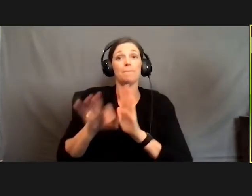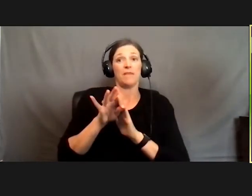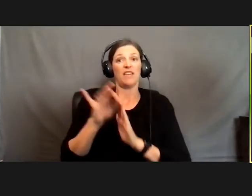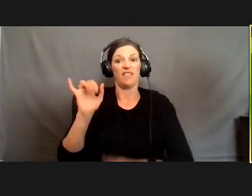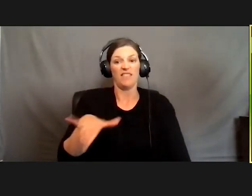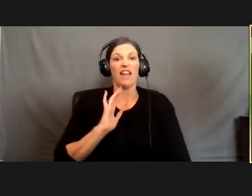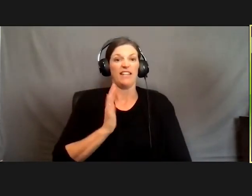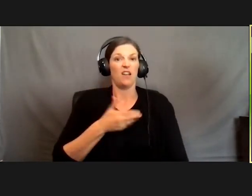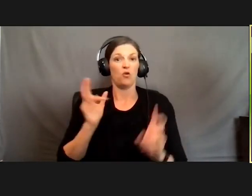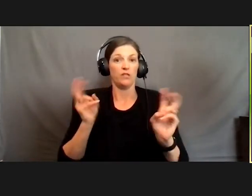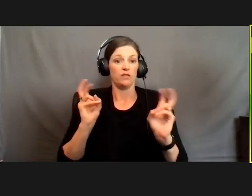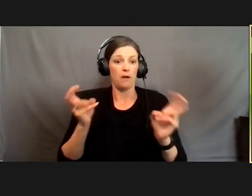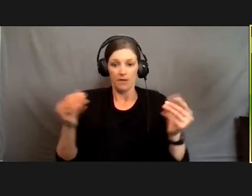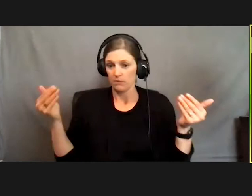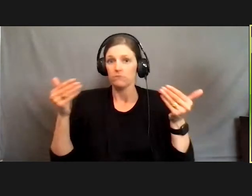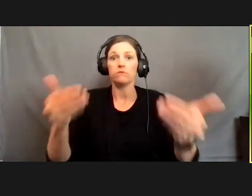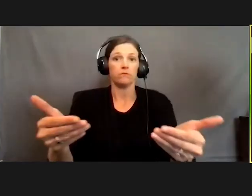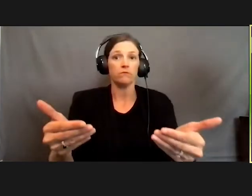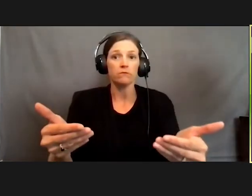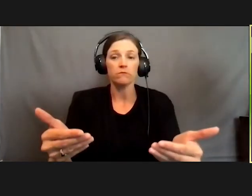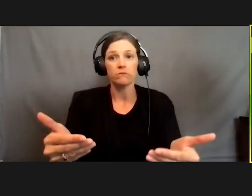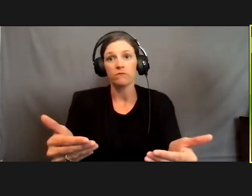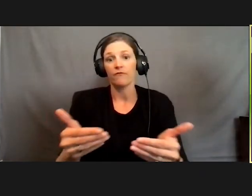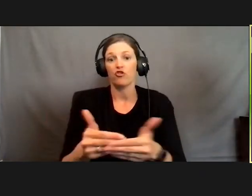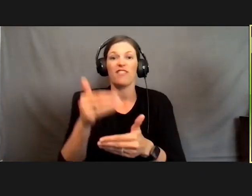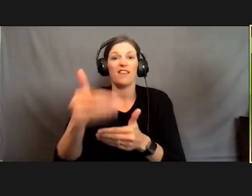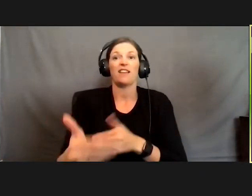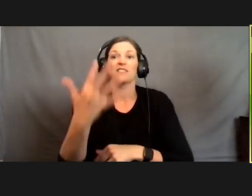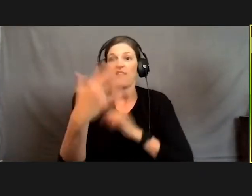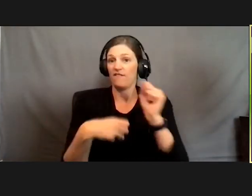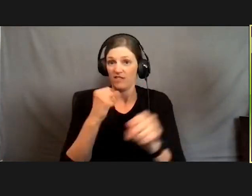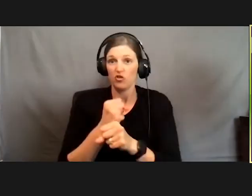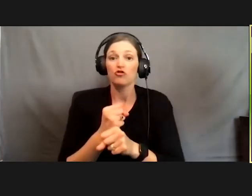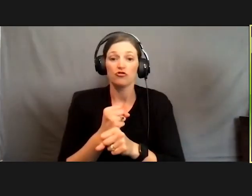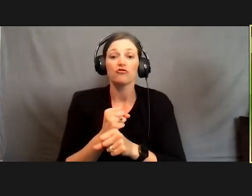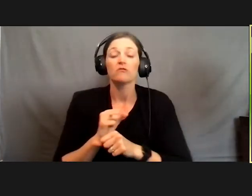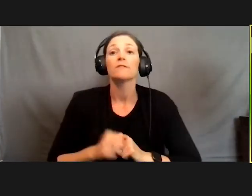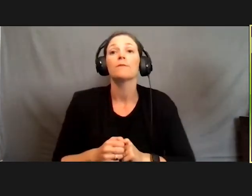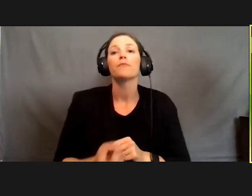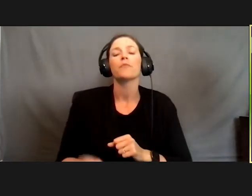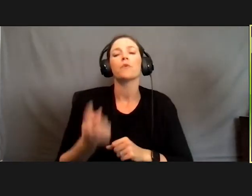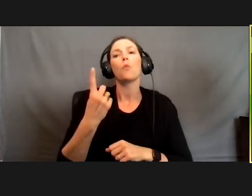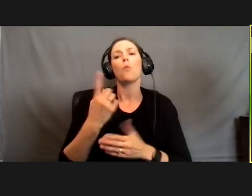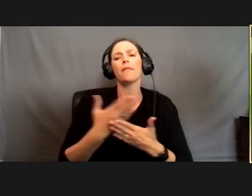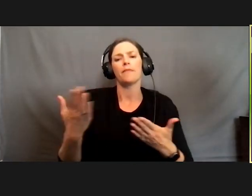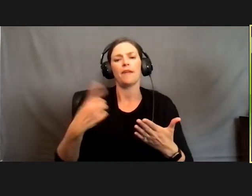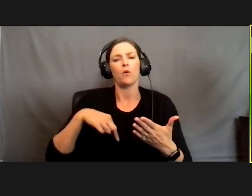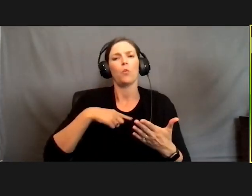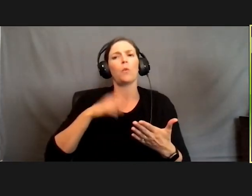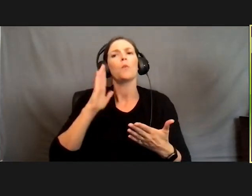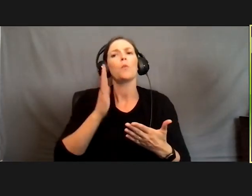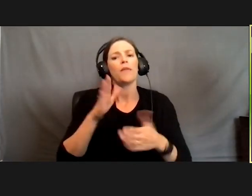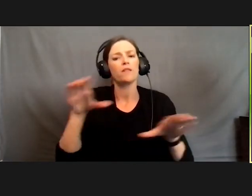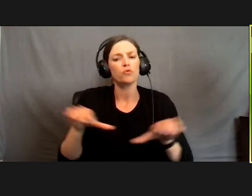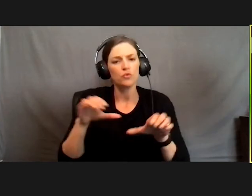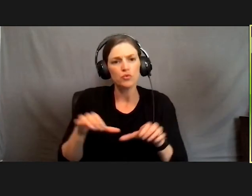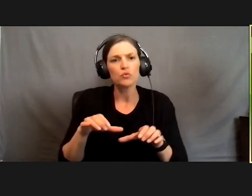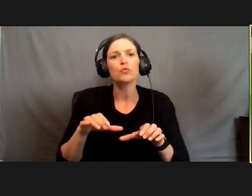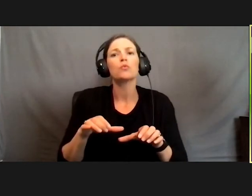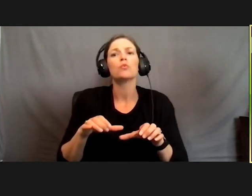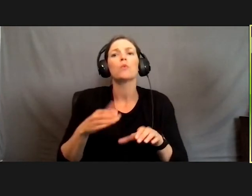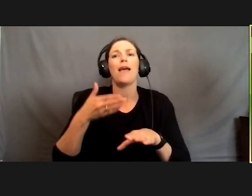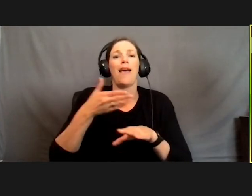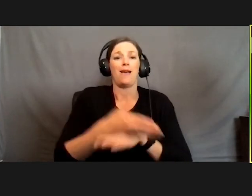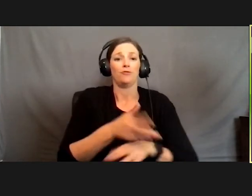will move forward for the next five years. One of the things that we will be doing once we this